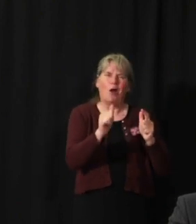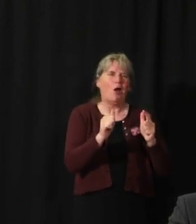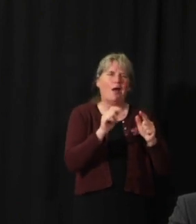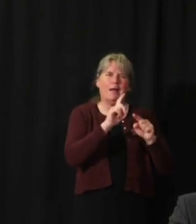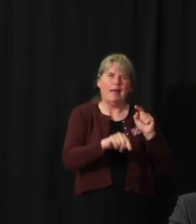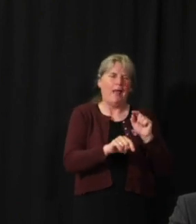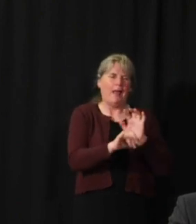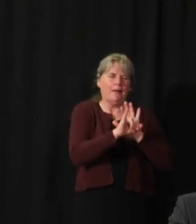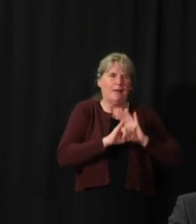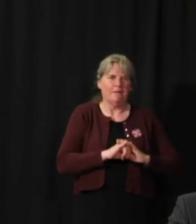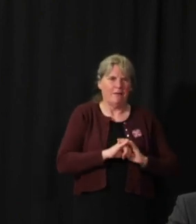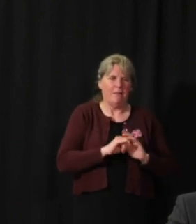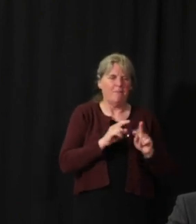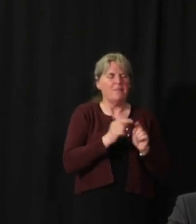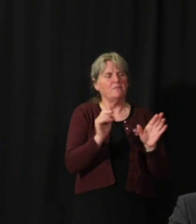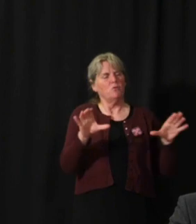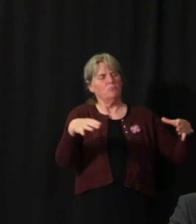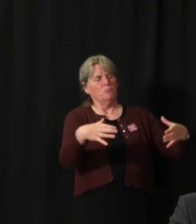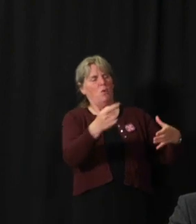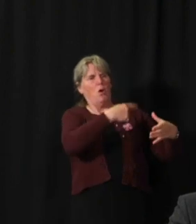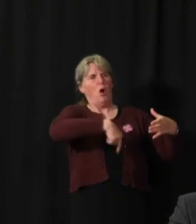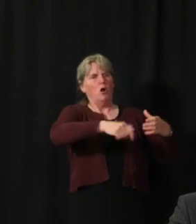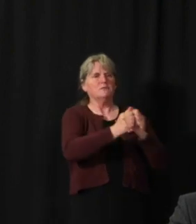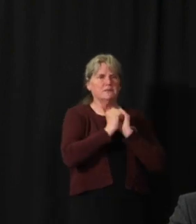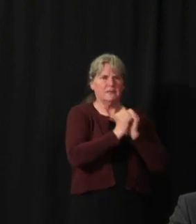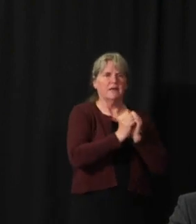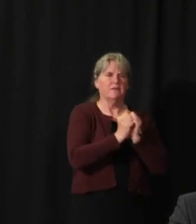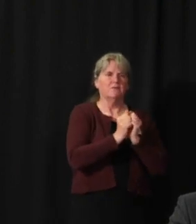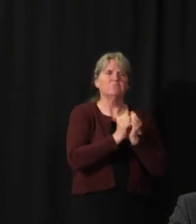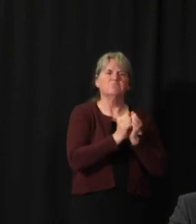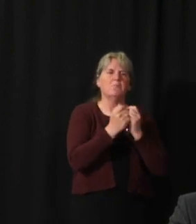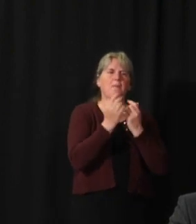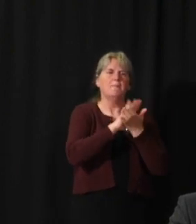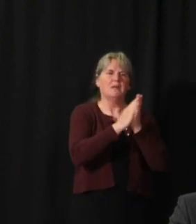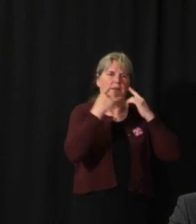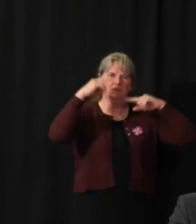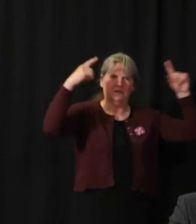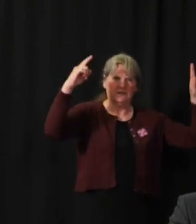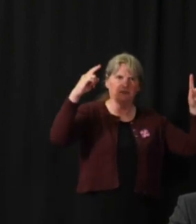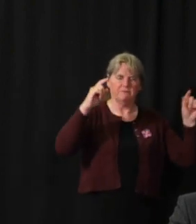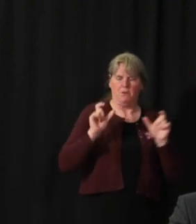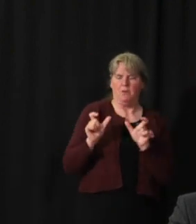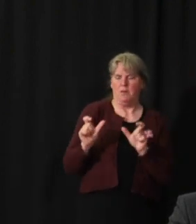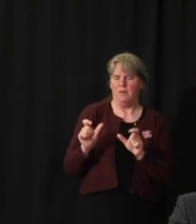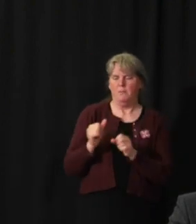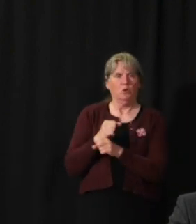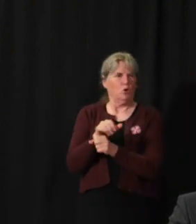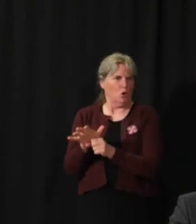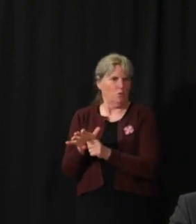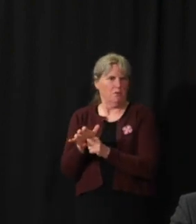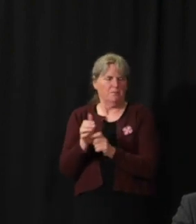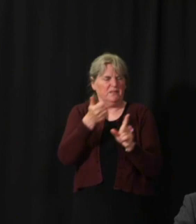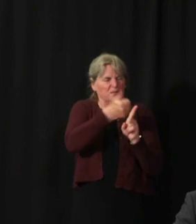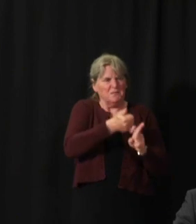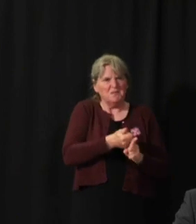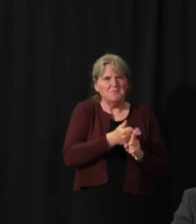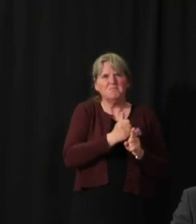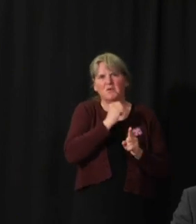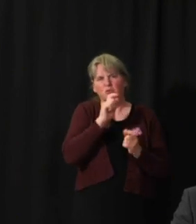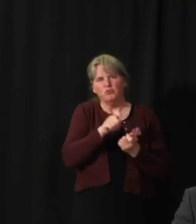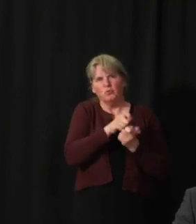far. So it really gives us the overall package result without giving us the individual contribution of each particular measure,